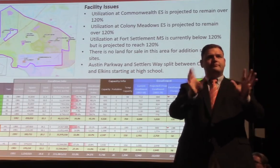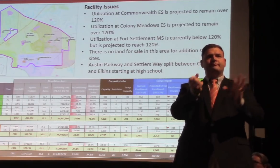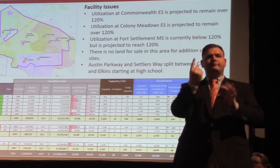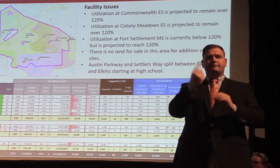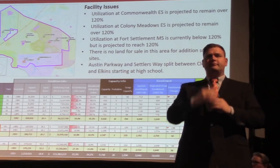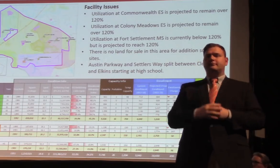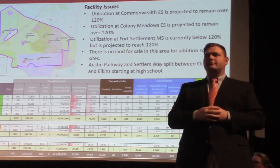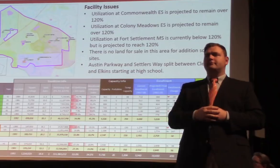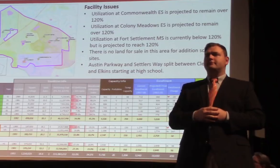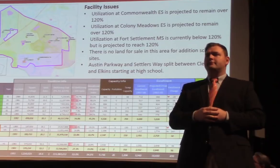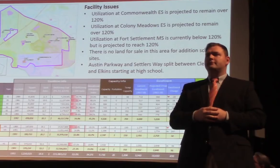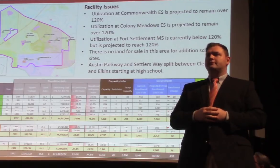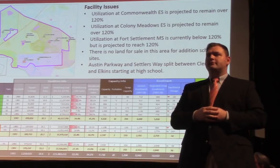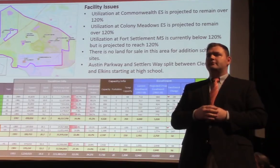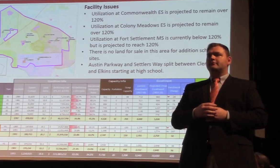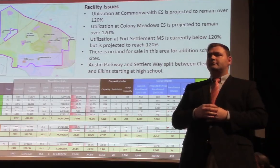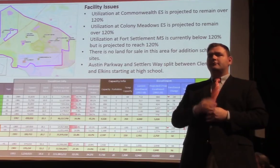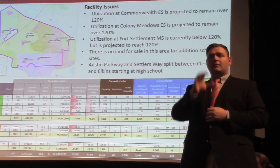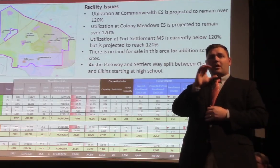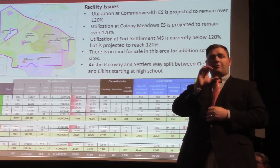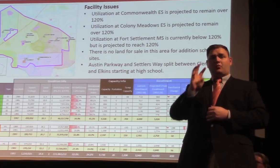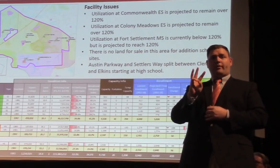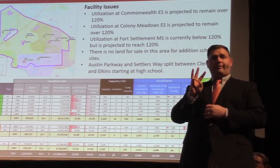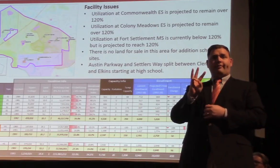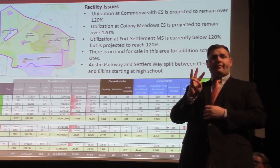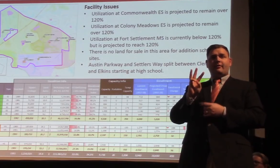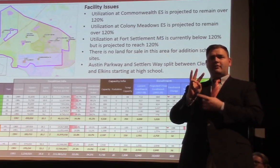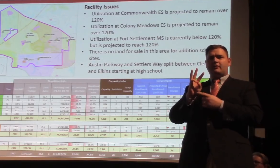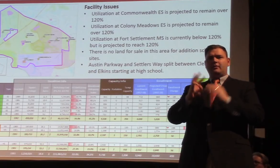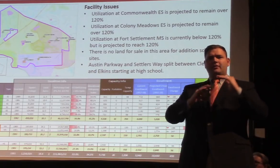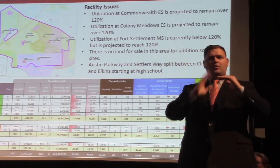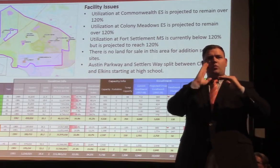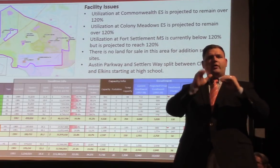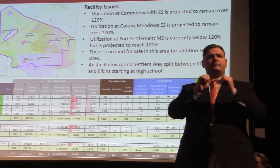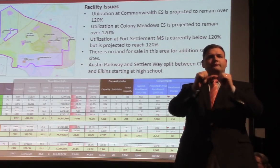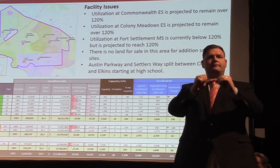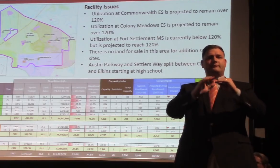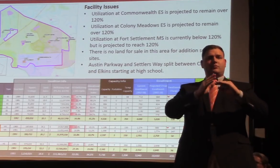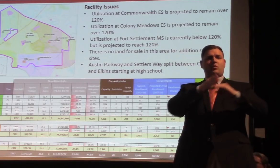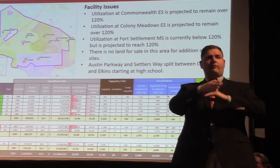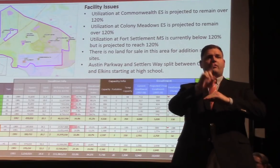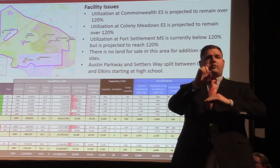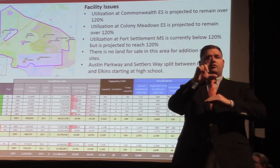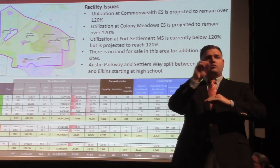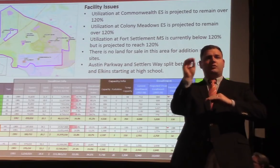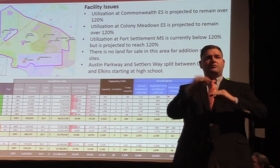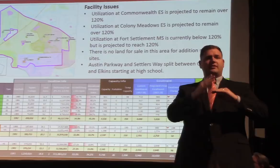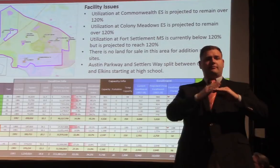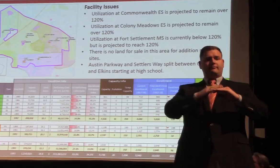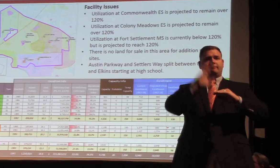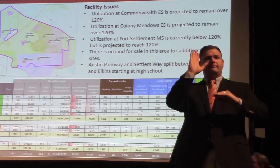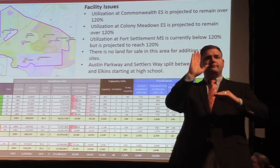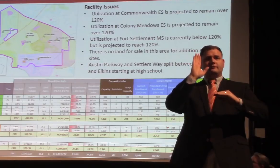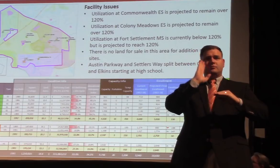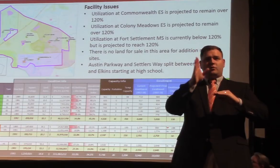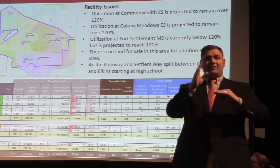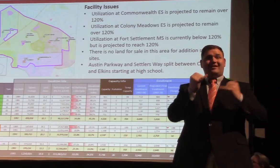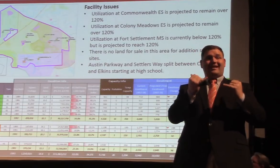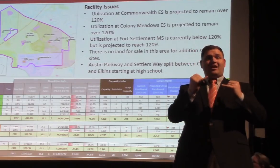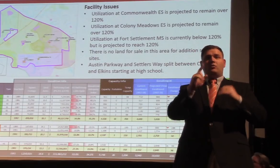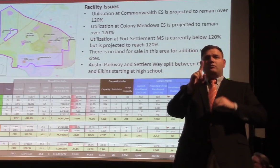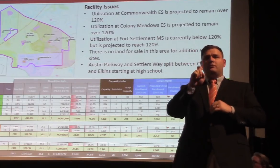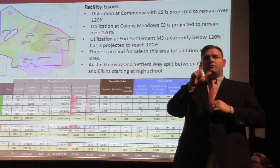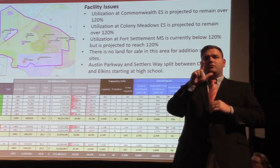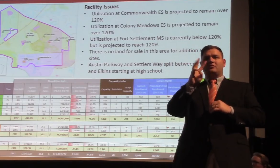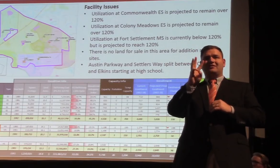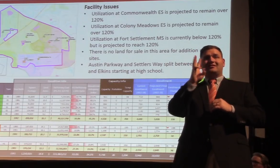issues here are utilization at Commonwealth is projected to remain over 120% utilized. It's at 126 today, and